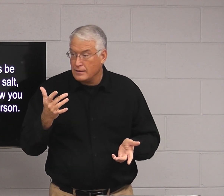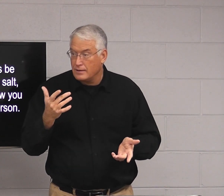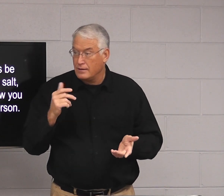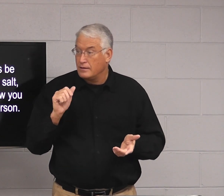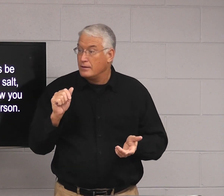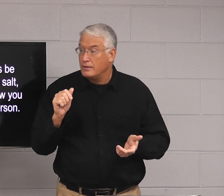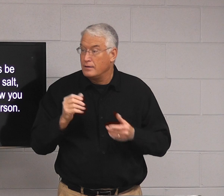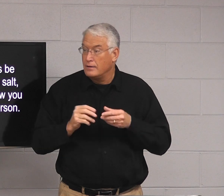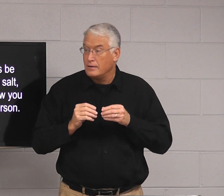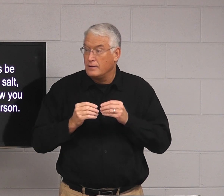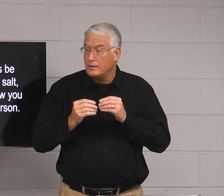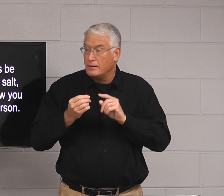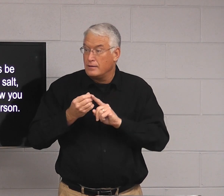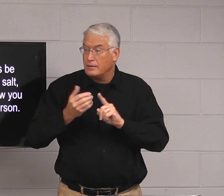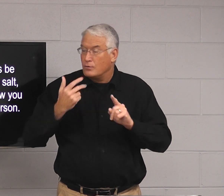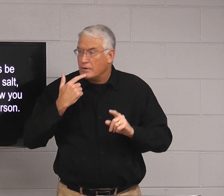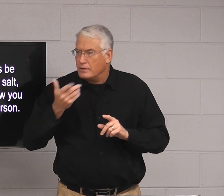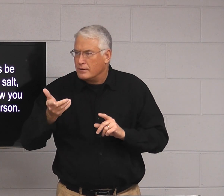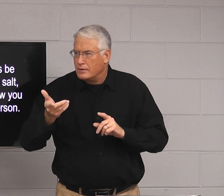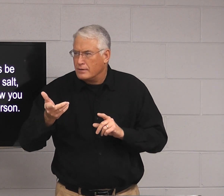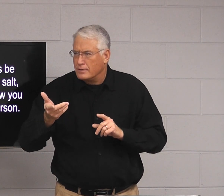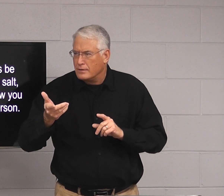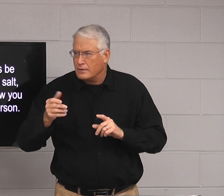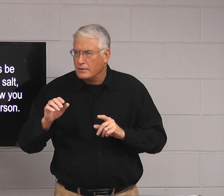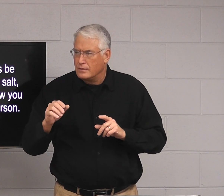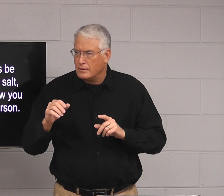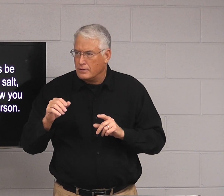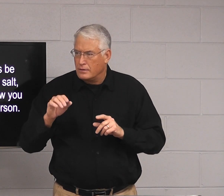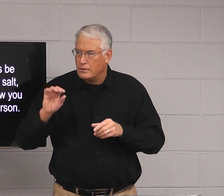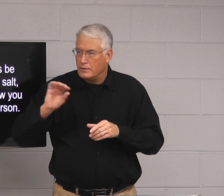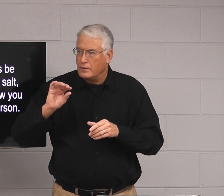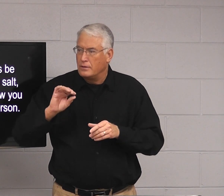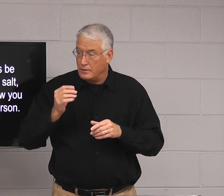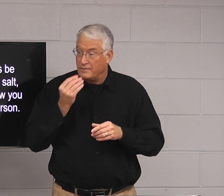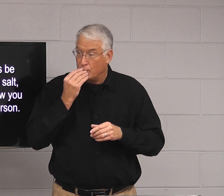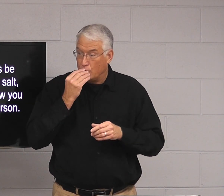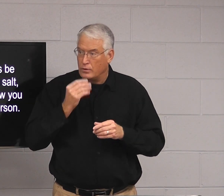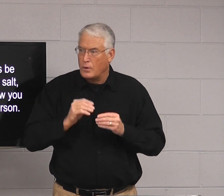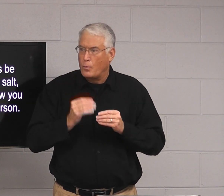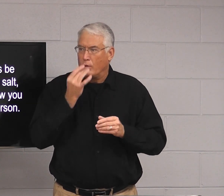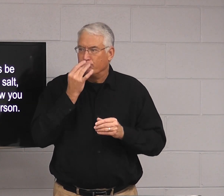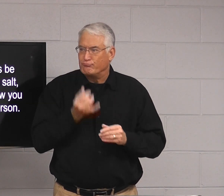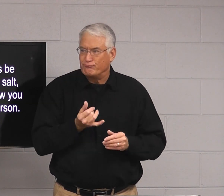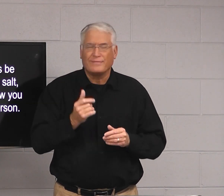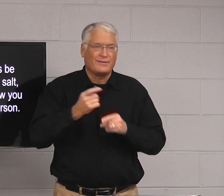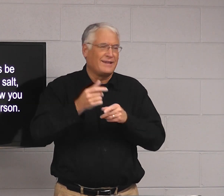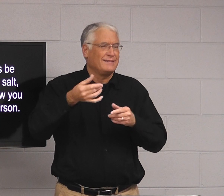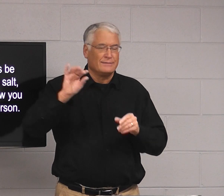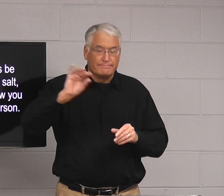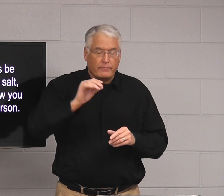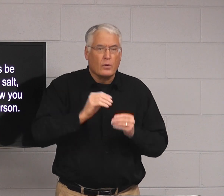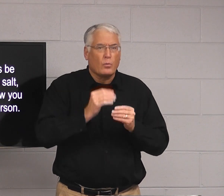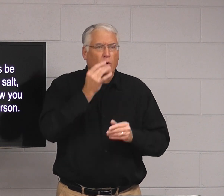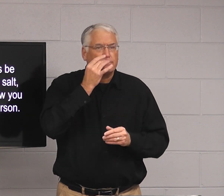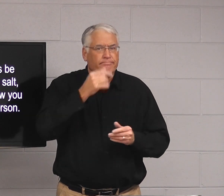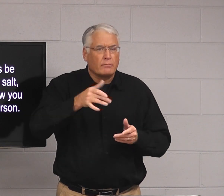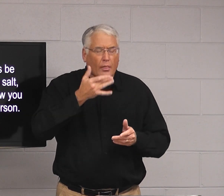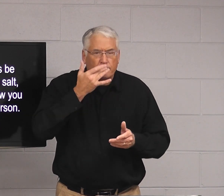It means that you